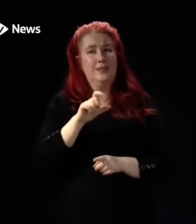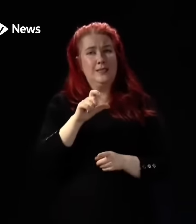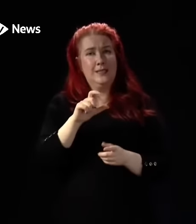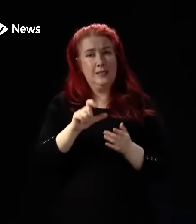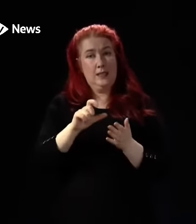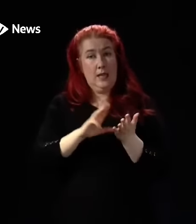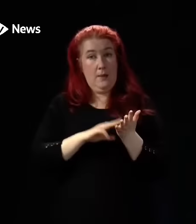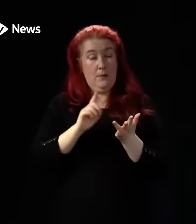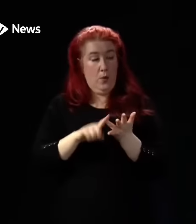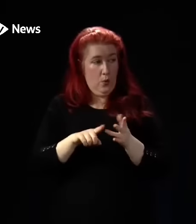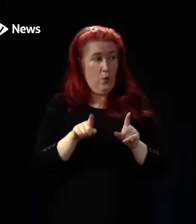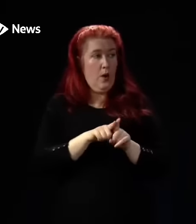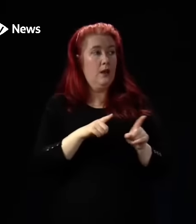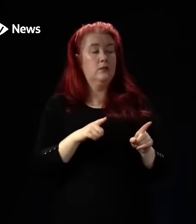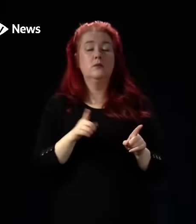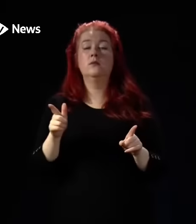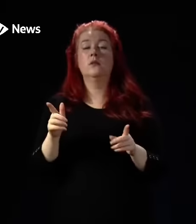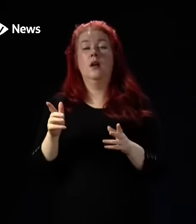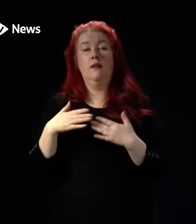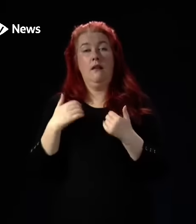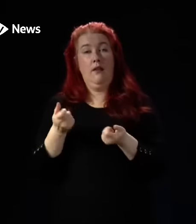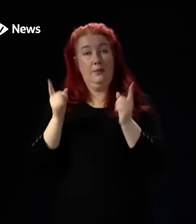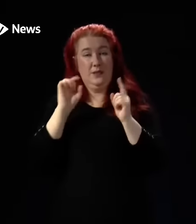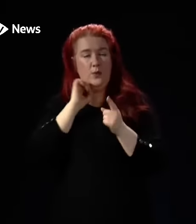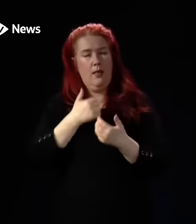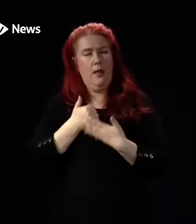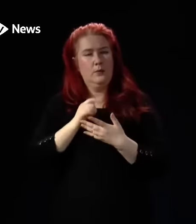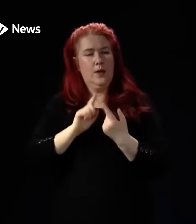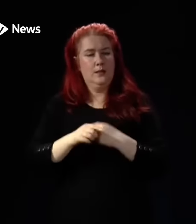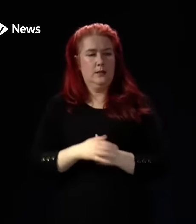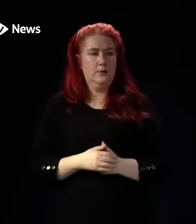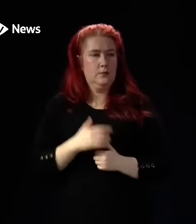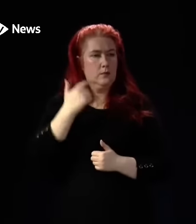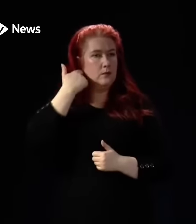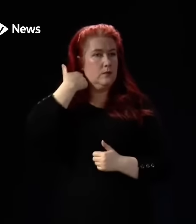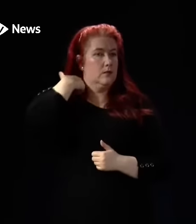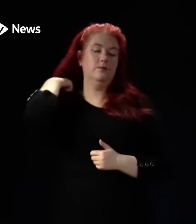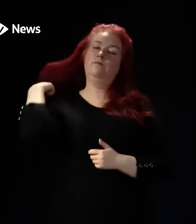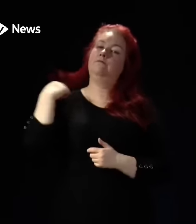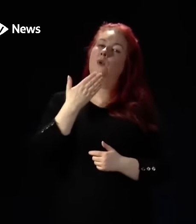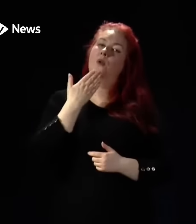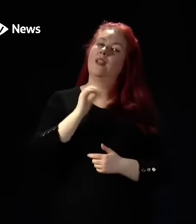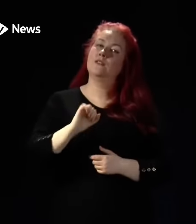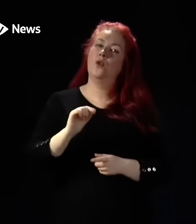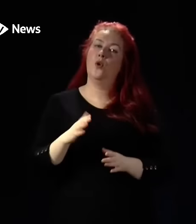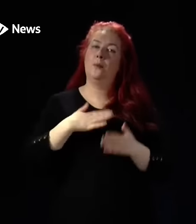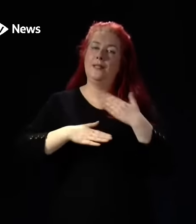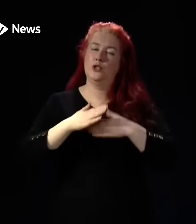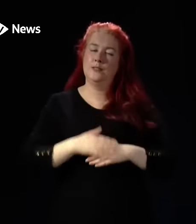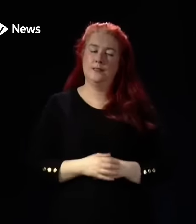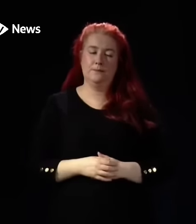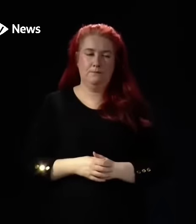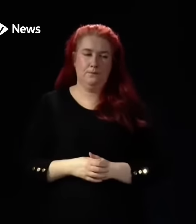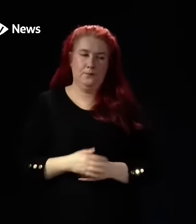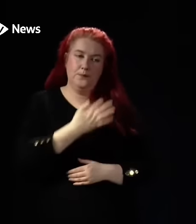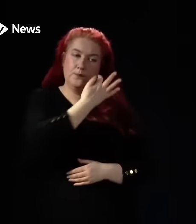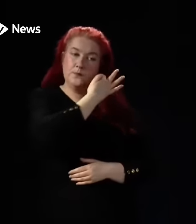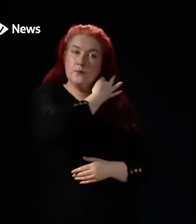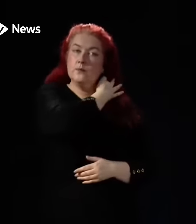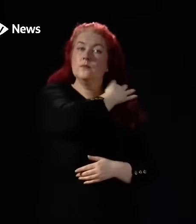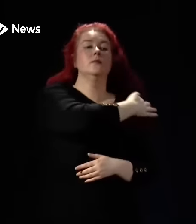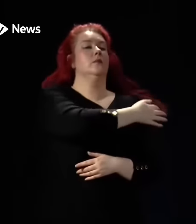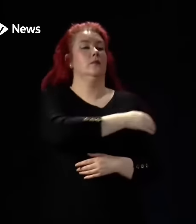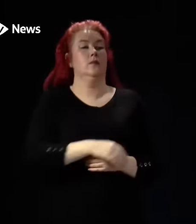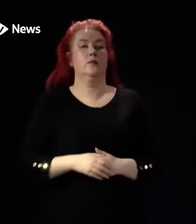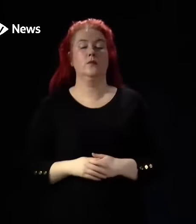Secretary will help me answer these. So with thanks for your patience. At the moment, can I firstly go to